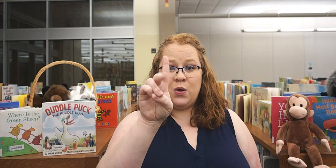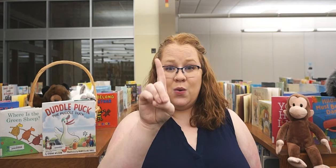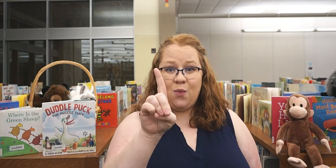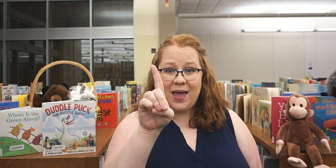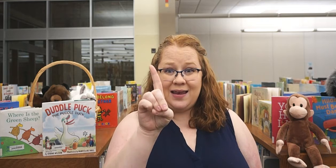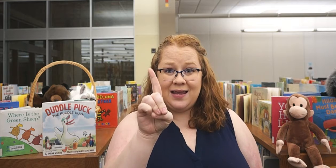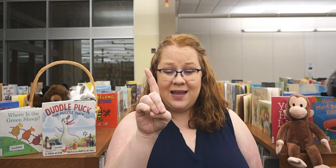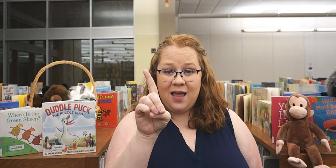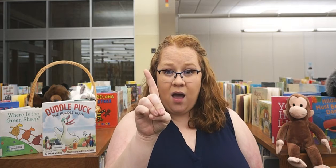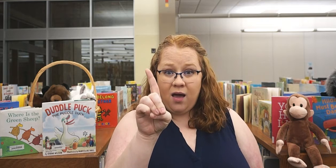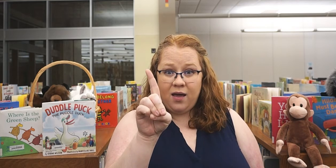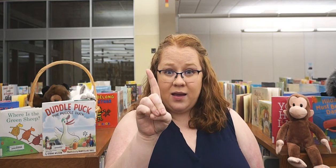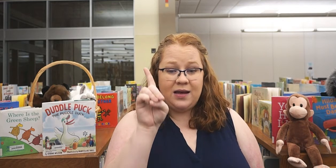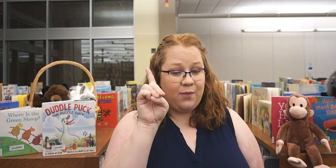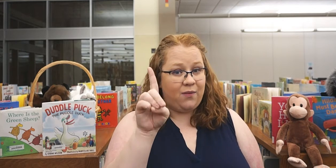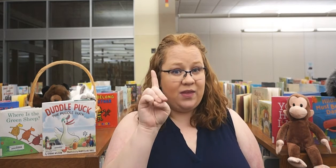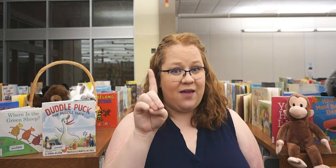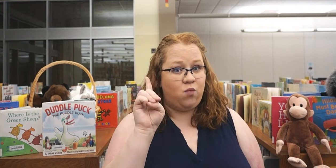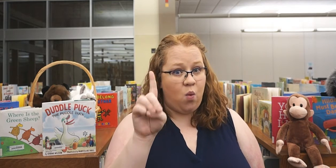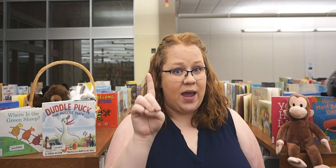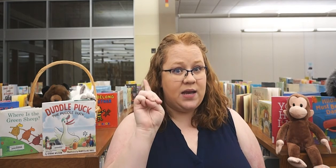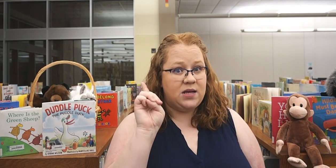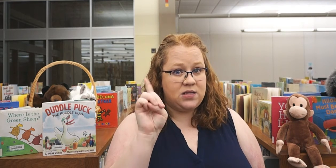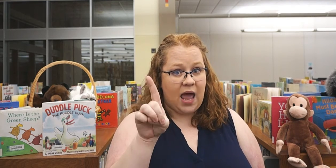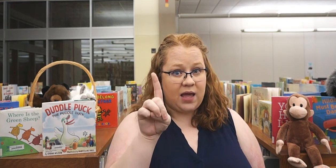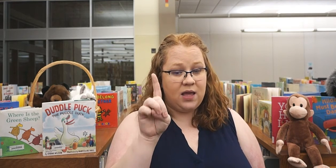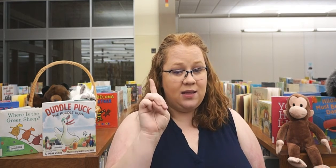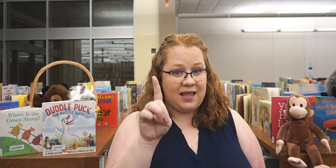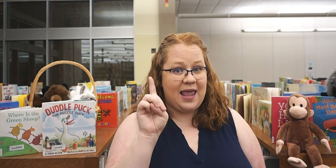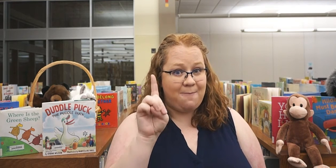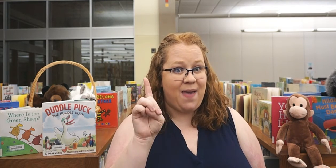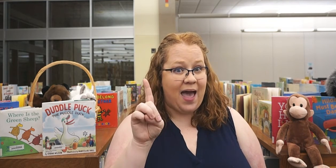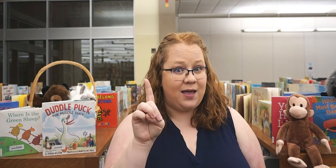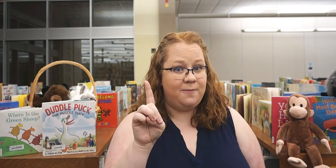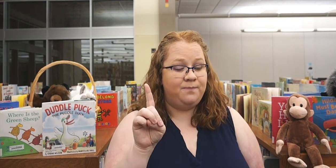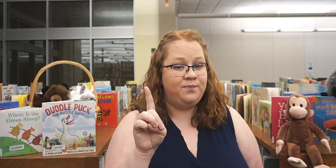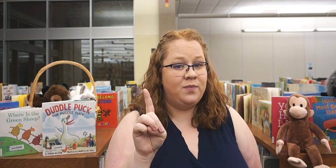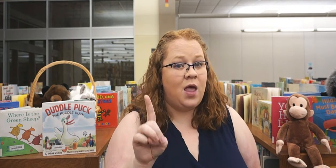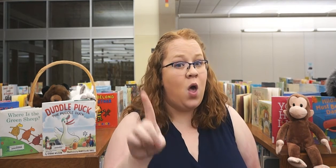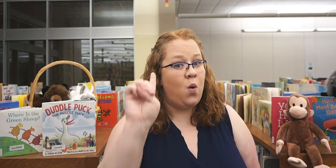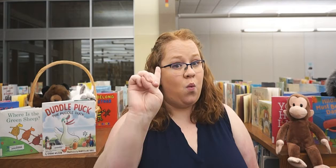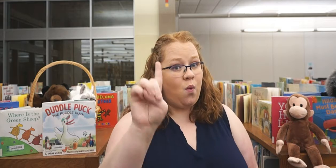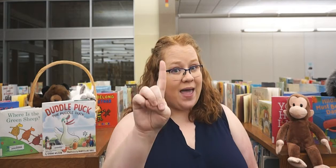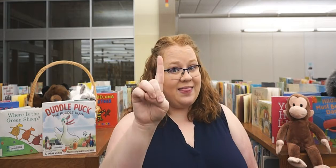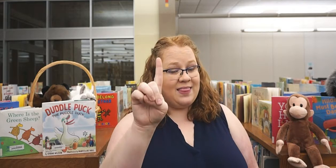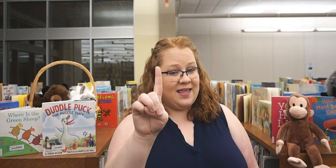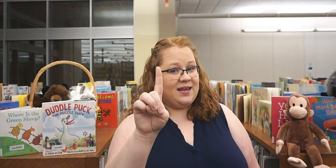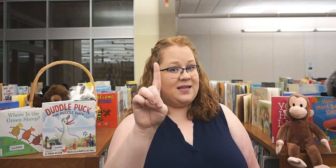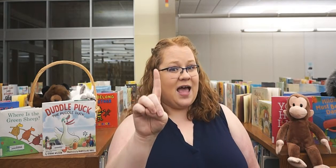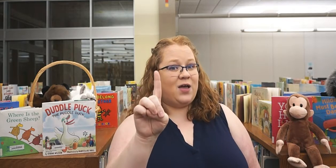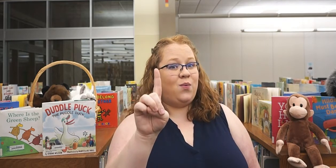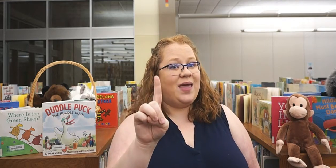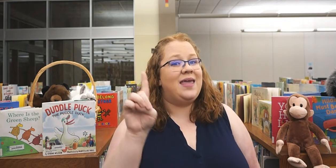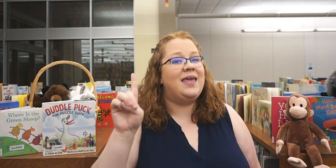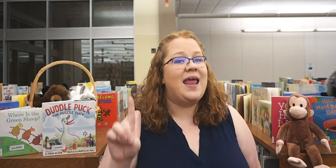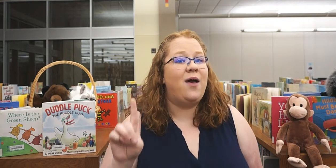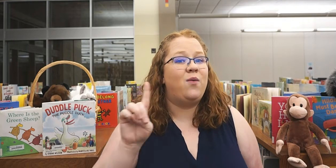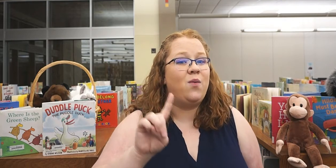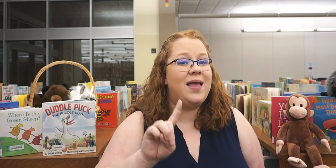one, now we only have one duck that came back. One Little Duck went out one